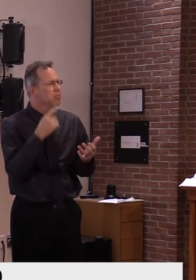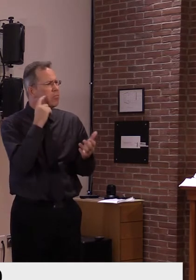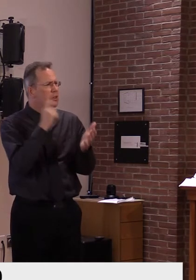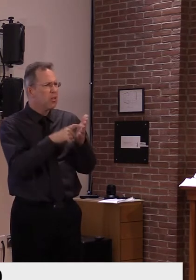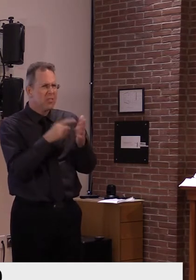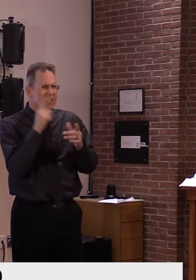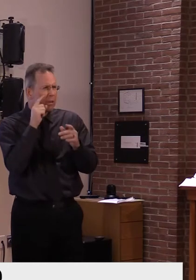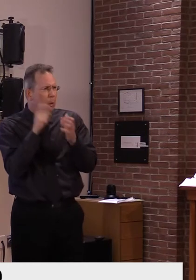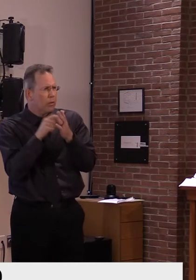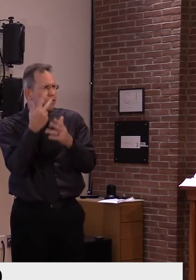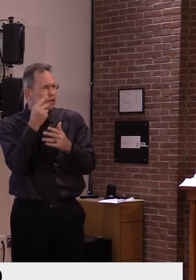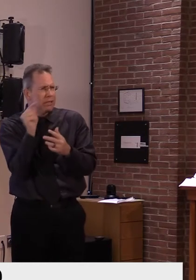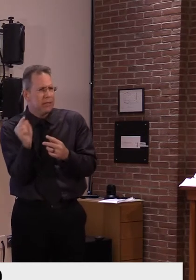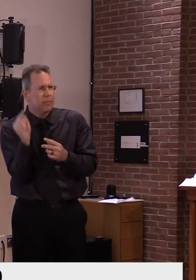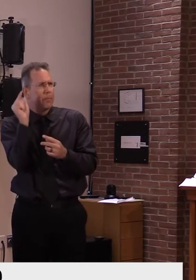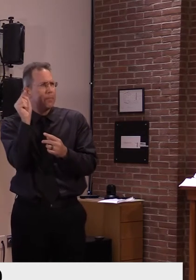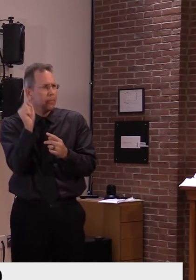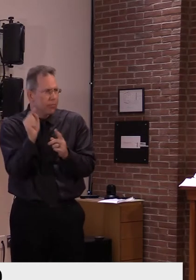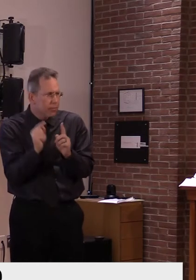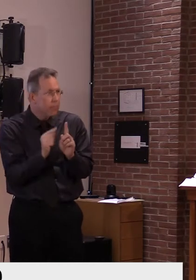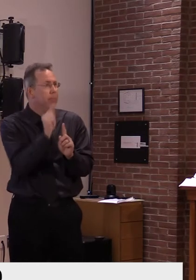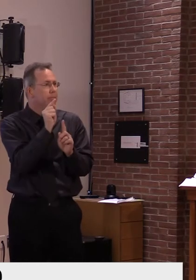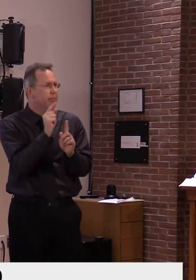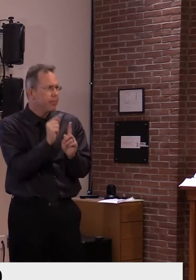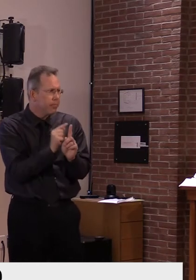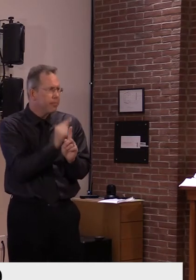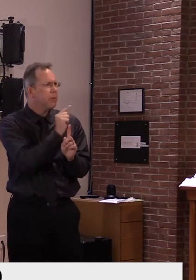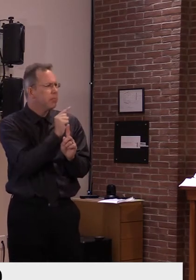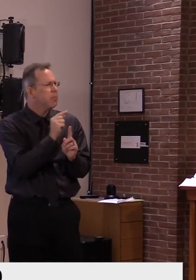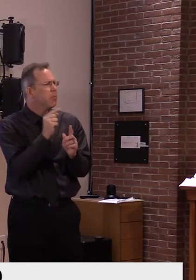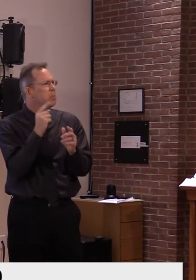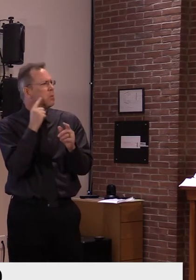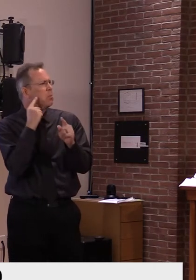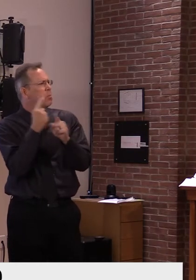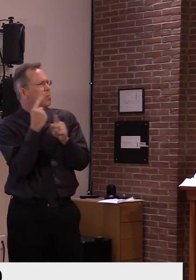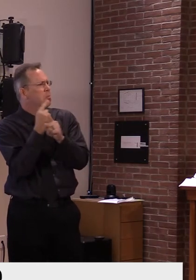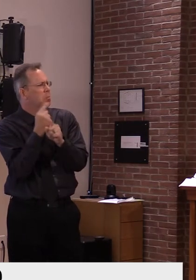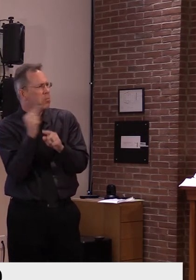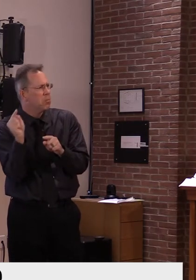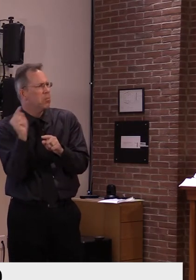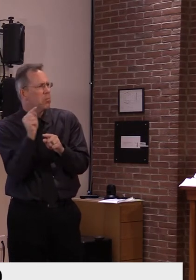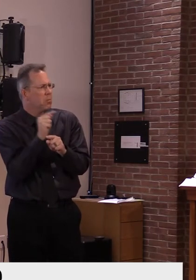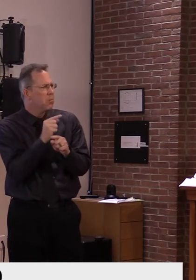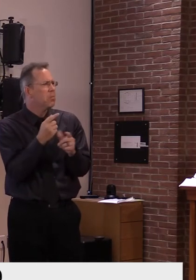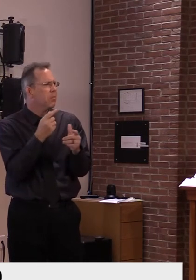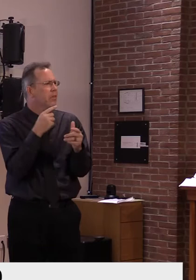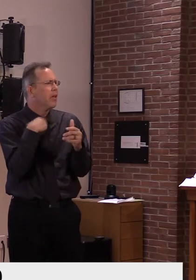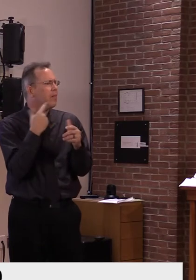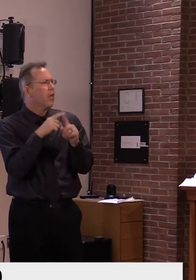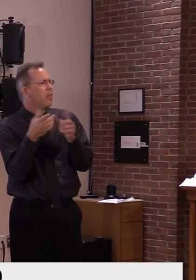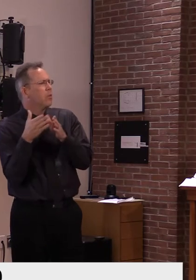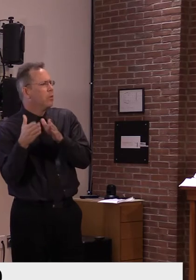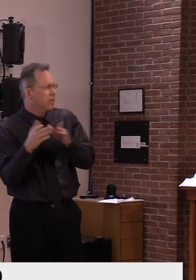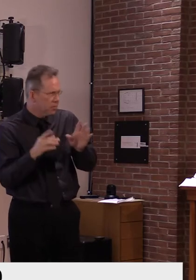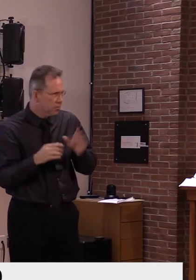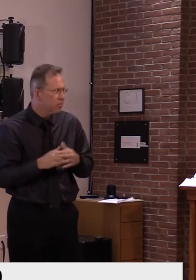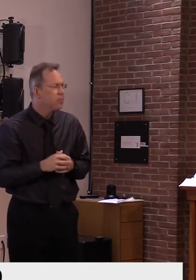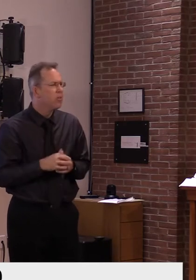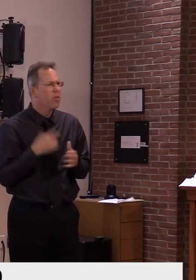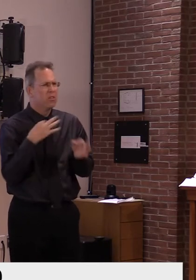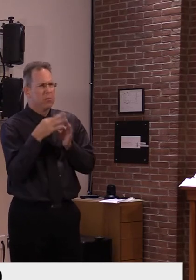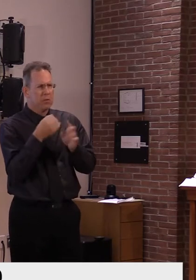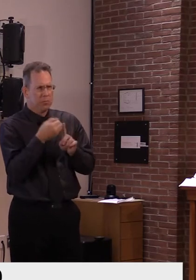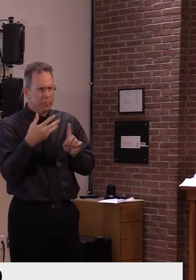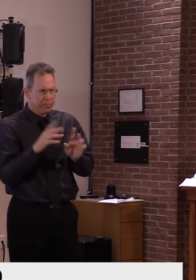how quickly cases were going up. There's some important contrast that we'll make in a minute, but a couple of things that are a little more concerning about the more